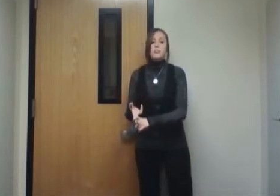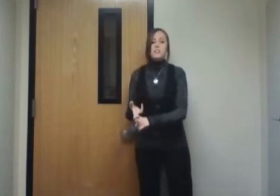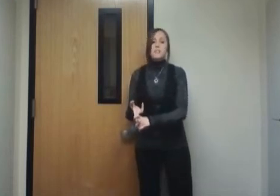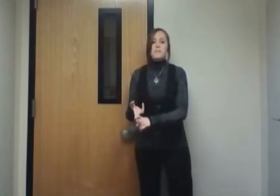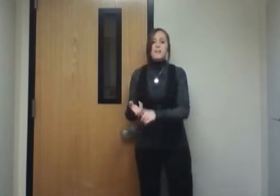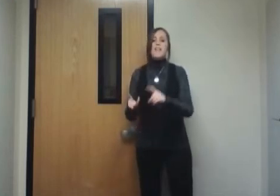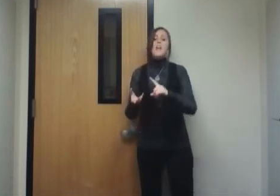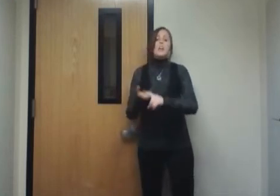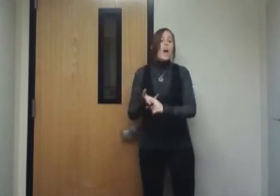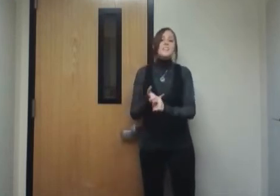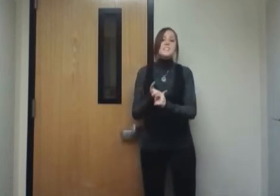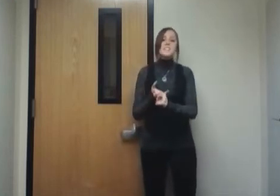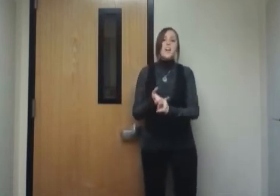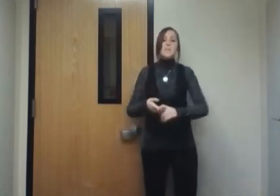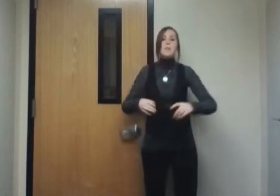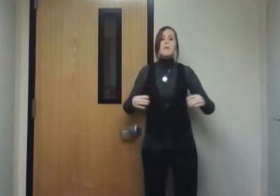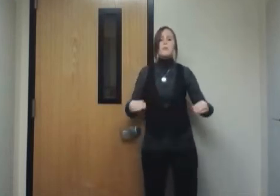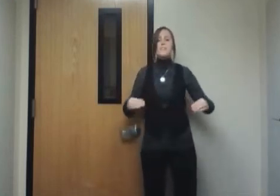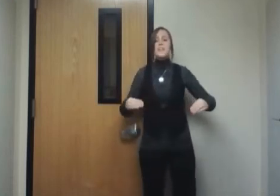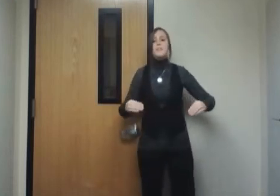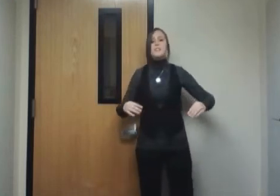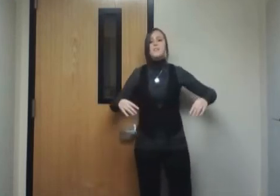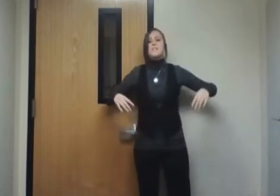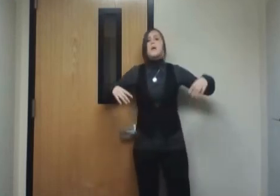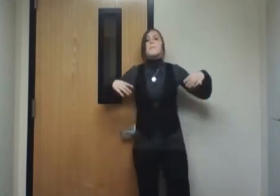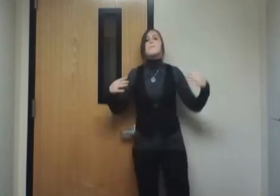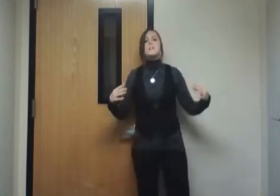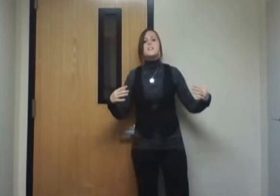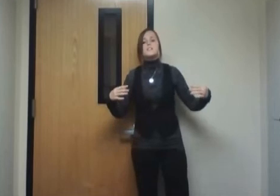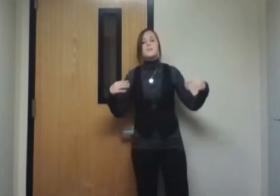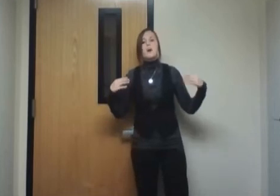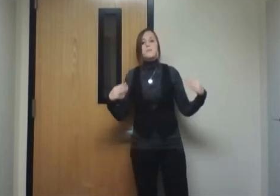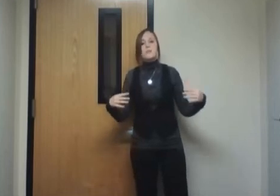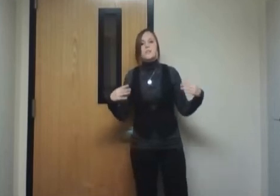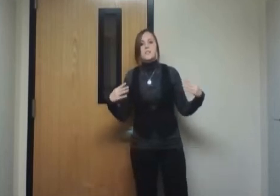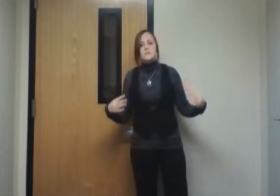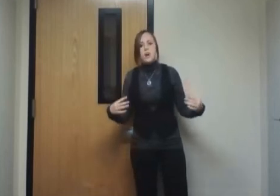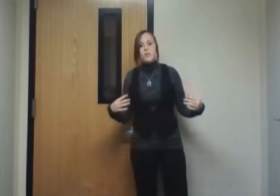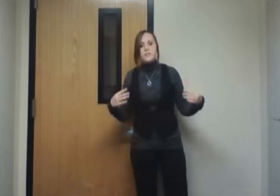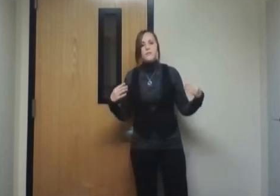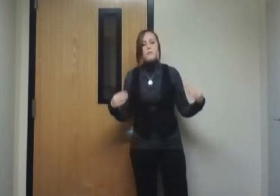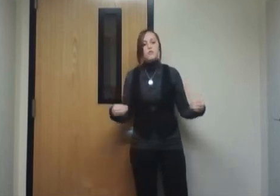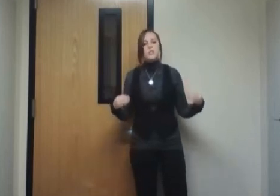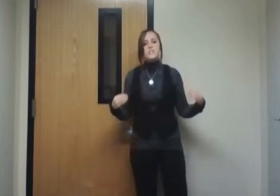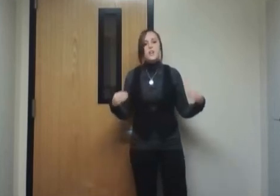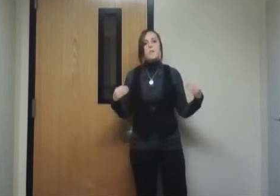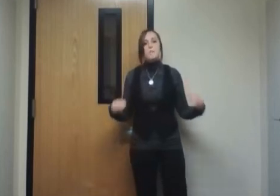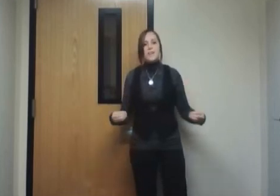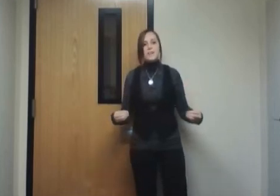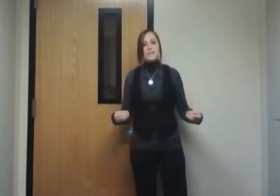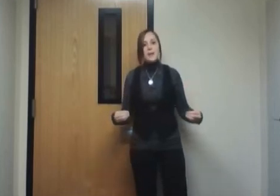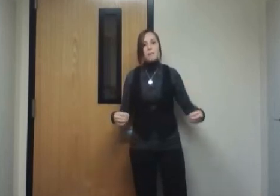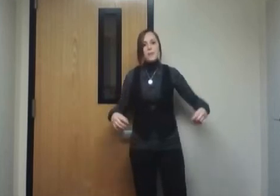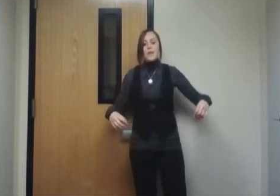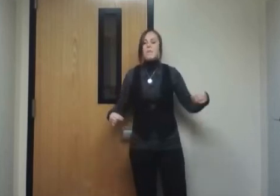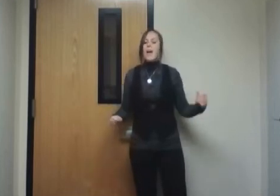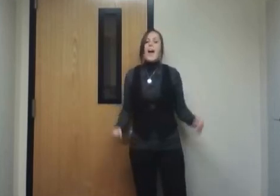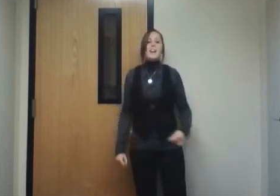function as money, cost us time, and we would save ourselves millions upon millions of dollars if we would just stop making them. But I